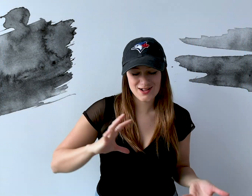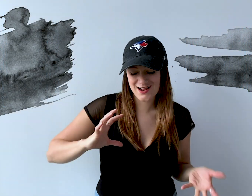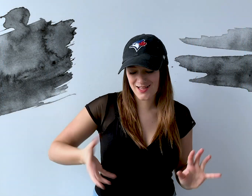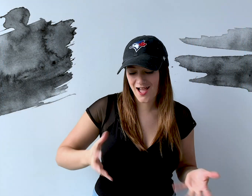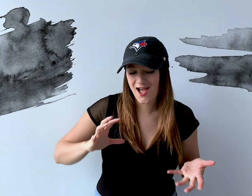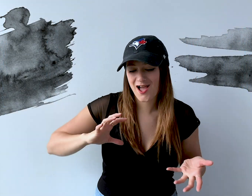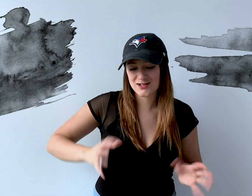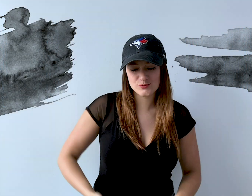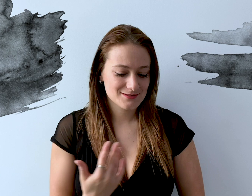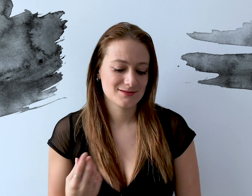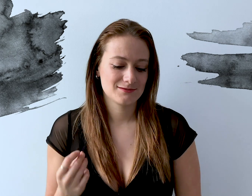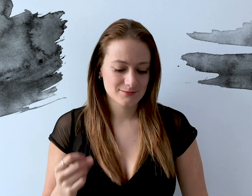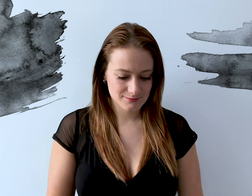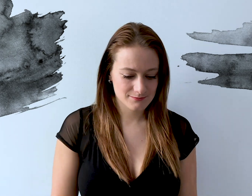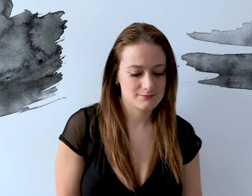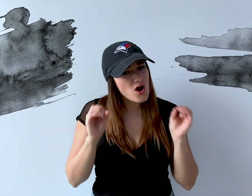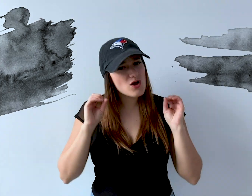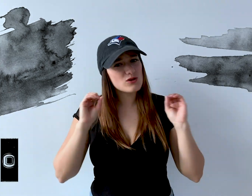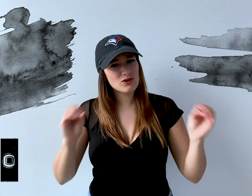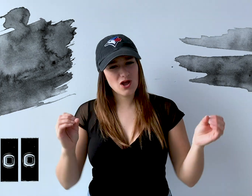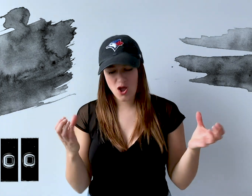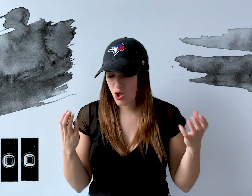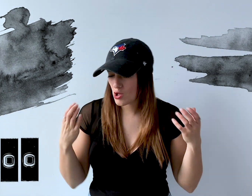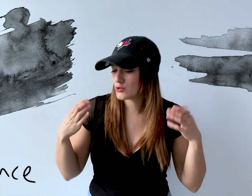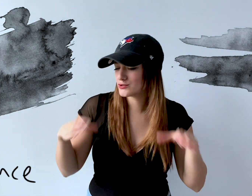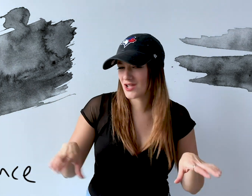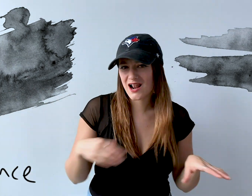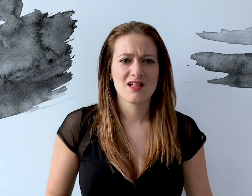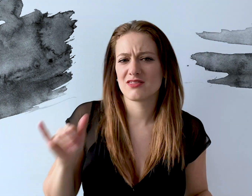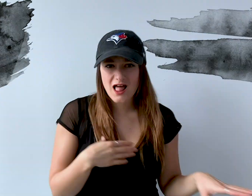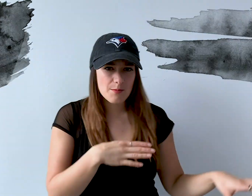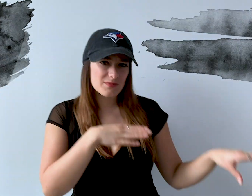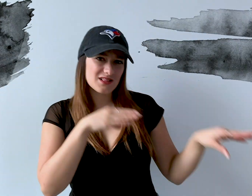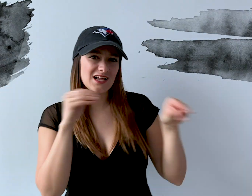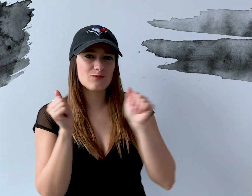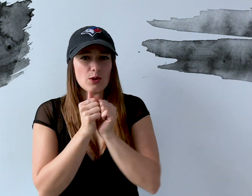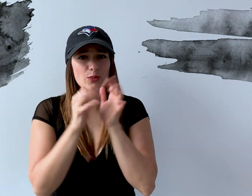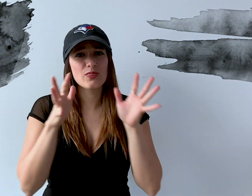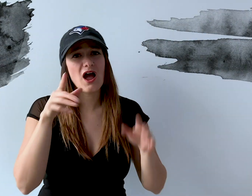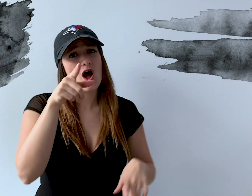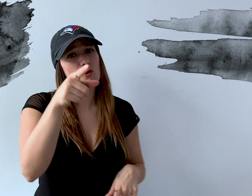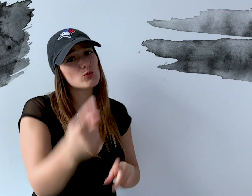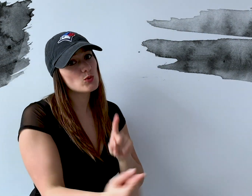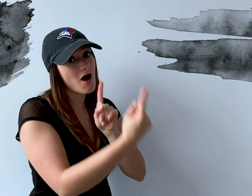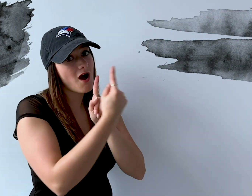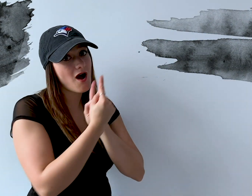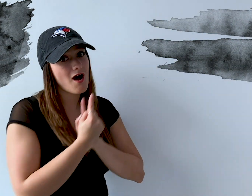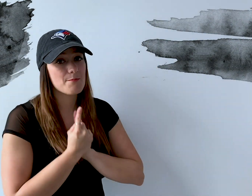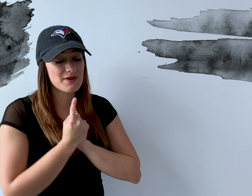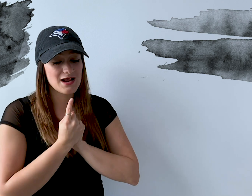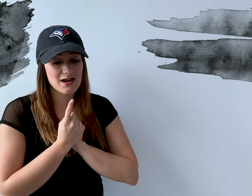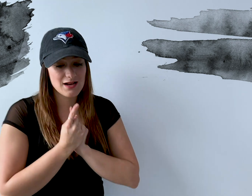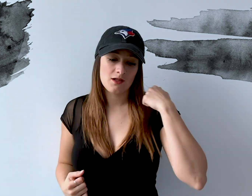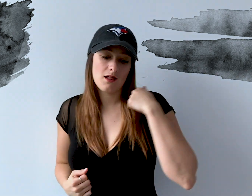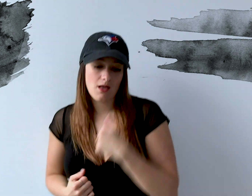dirty laundry No, no chance That I'm leaving here without you on me Yeah,